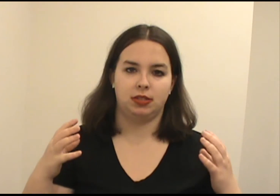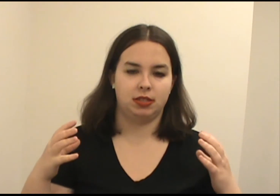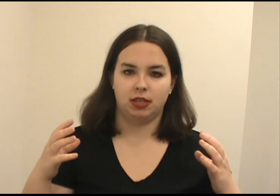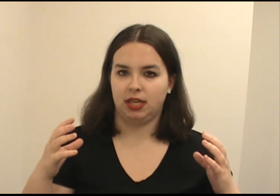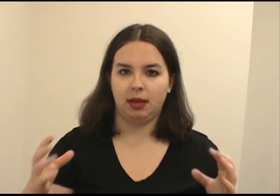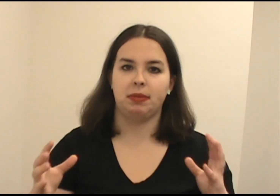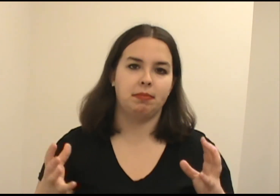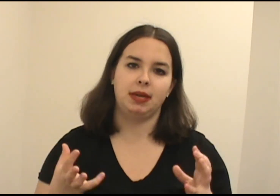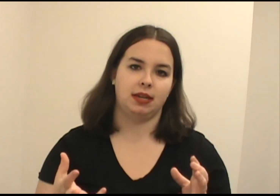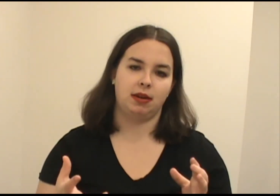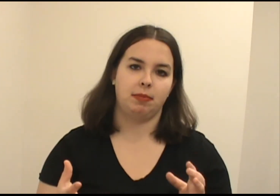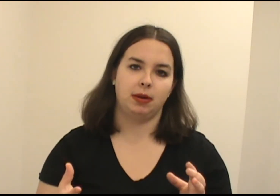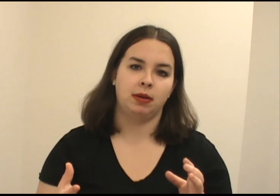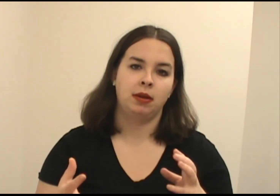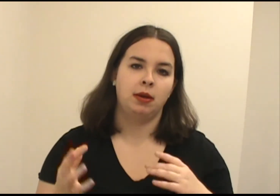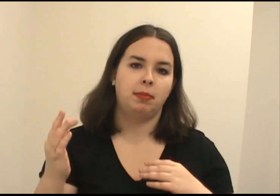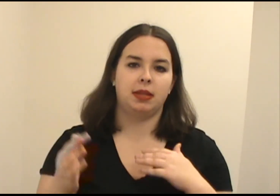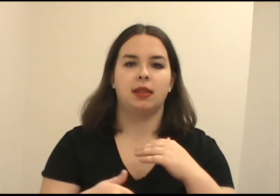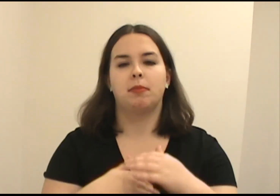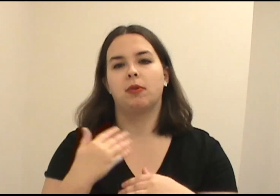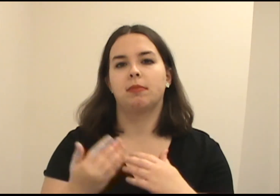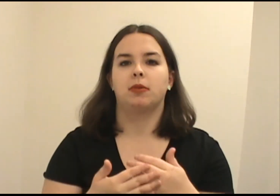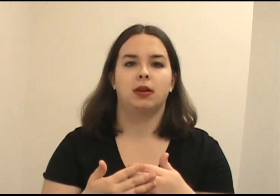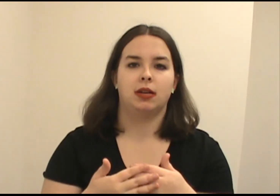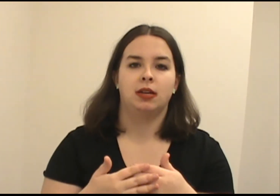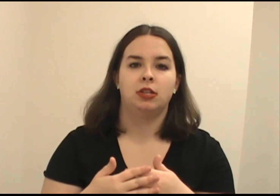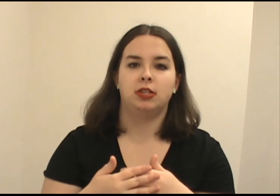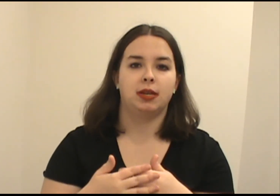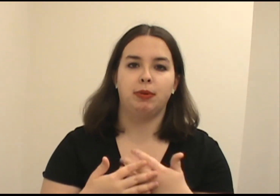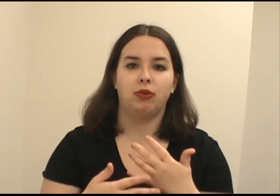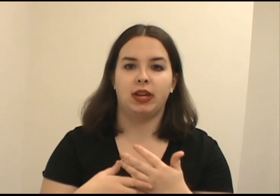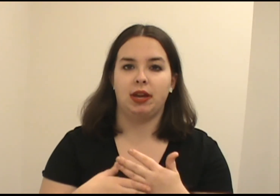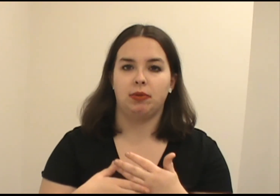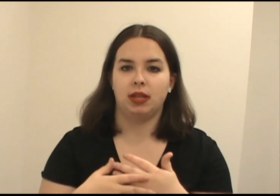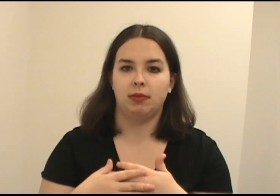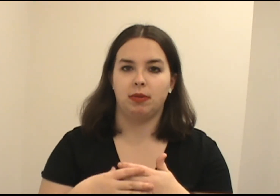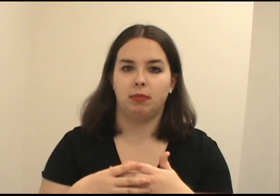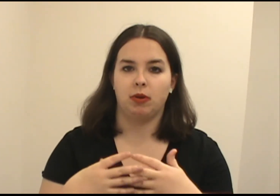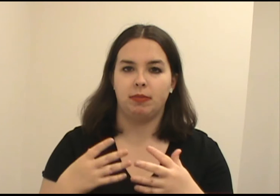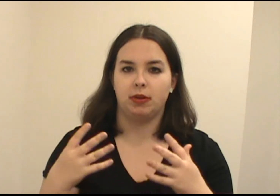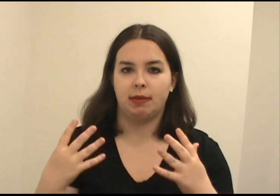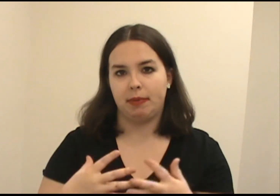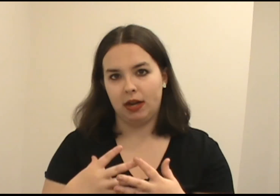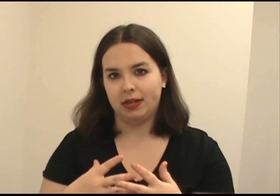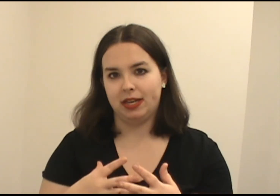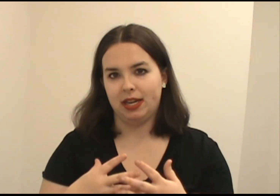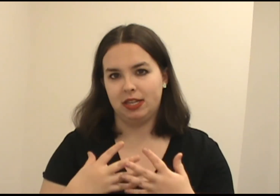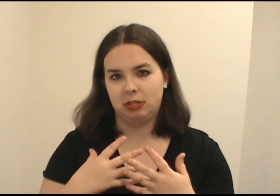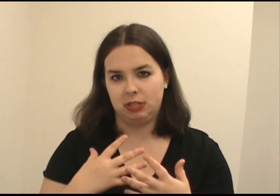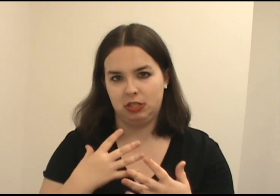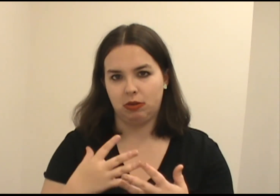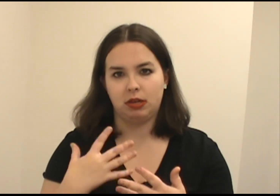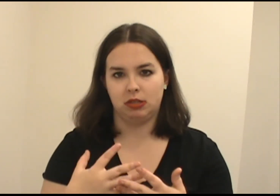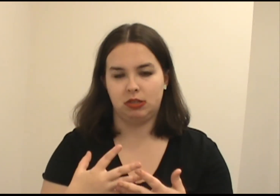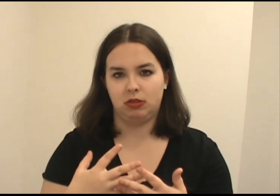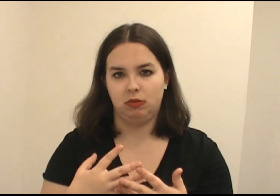keep them being a number, but then the more and more she communicated with him, the more and more they bonded and she struggled to